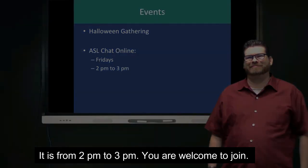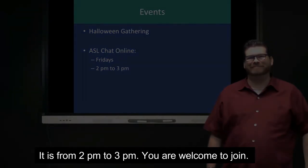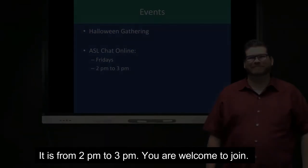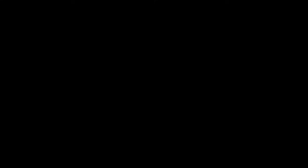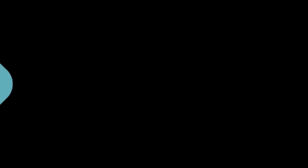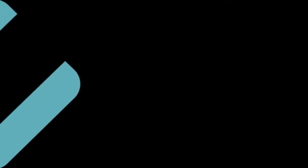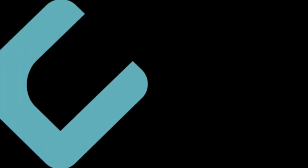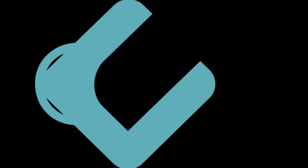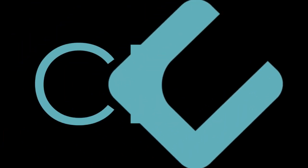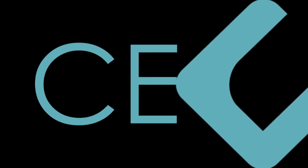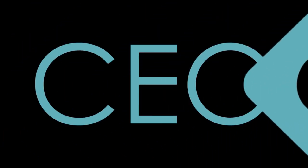you to chat.